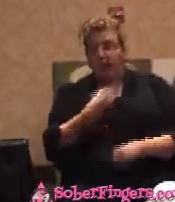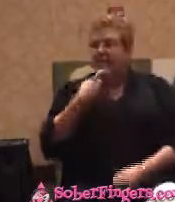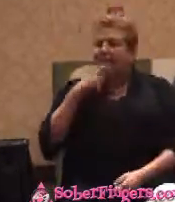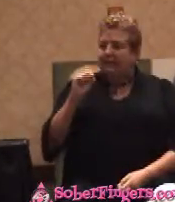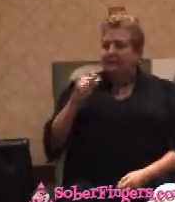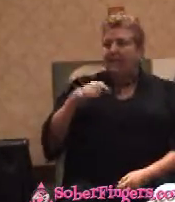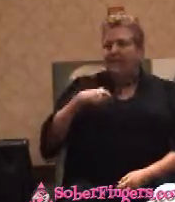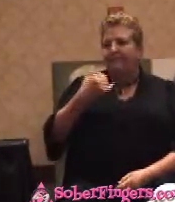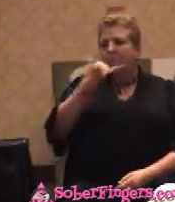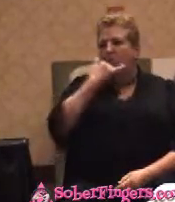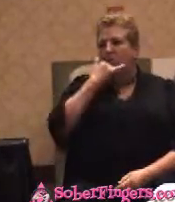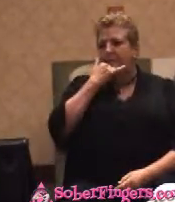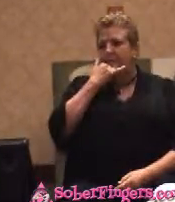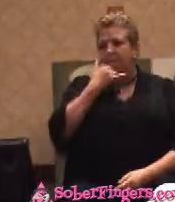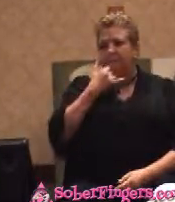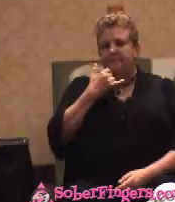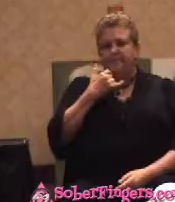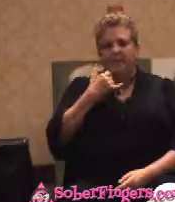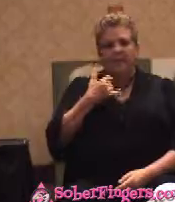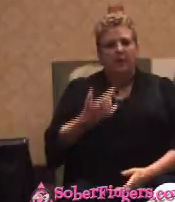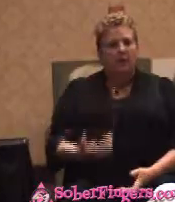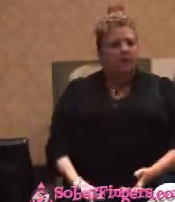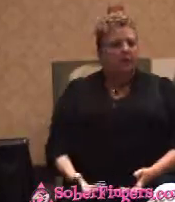really very hard to get a fight started when they're acting like this.